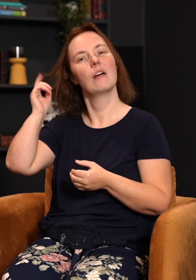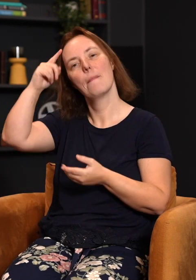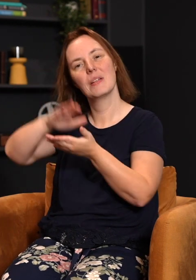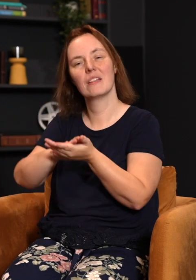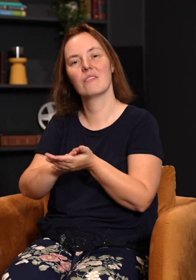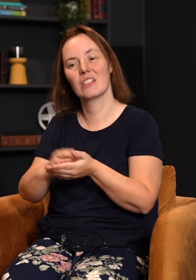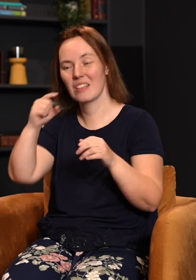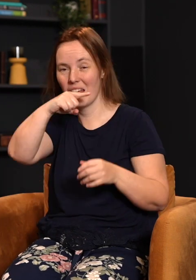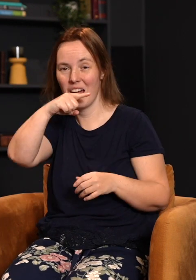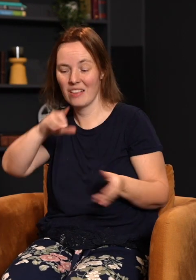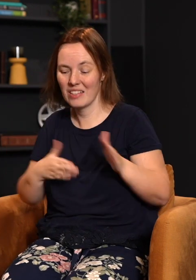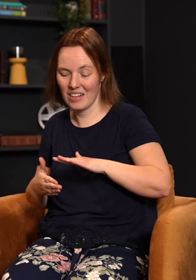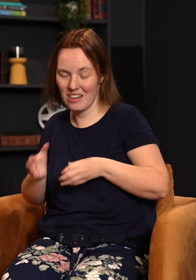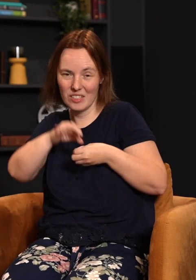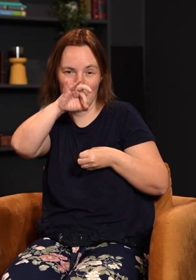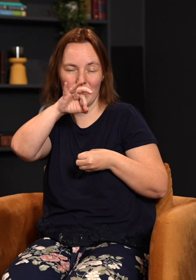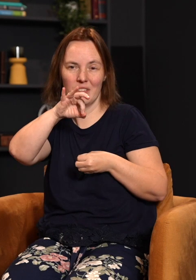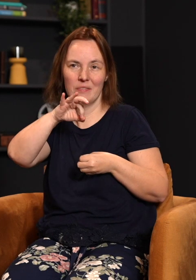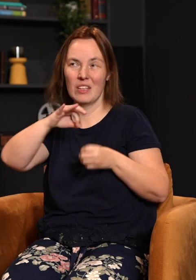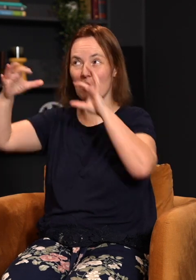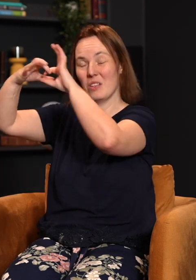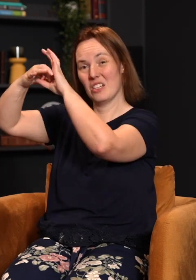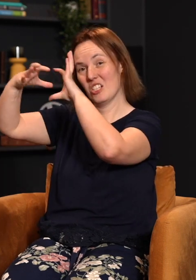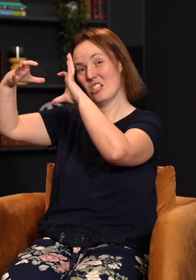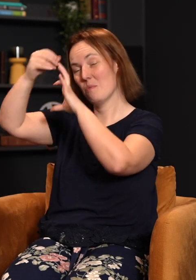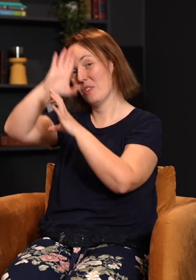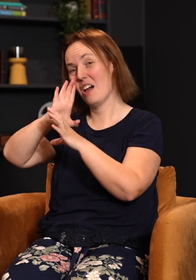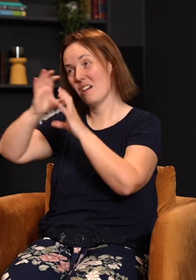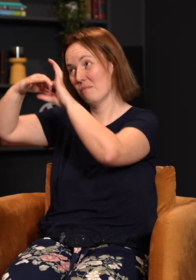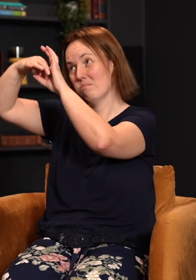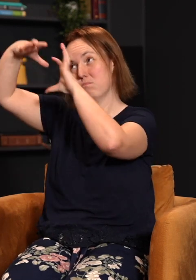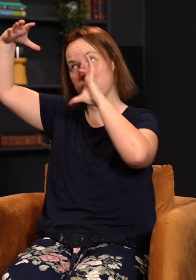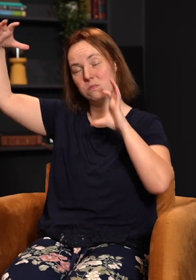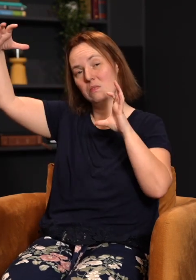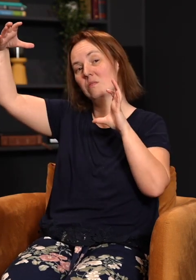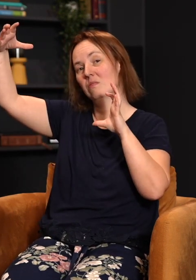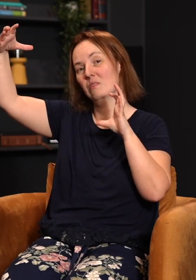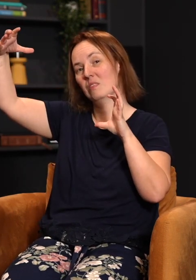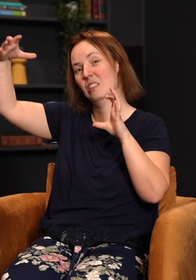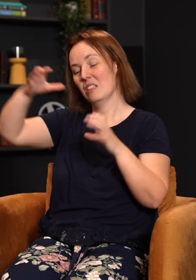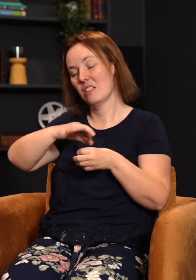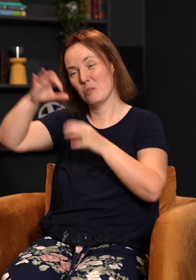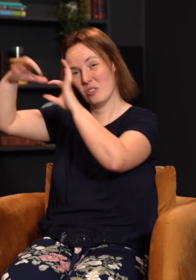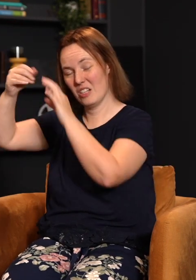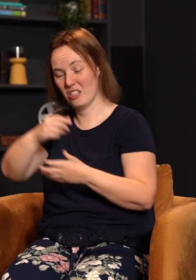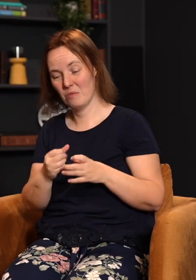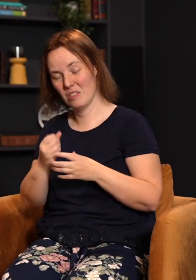and they died spiritually. What that means is, is the relationship with God was severed. That spiritual connection was lost. And then later on, of